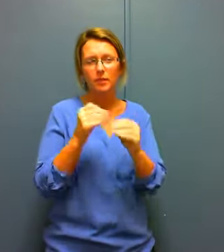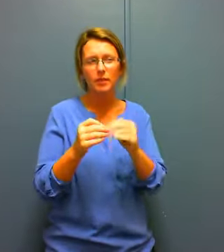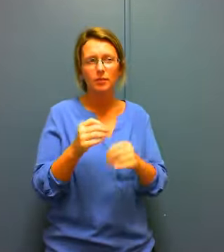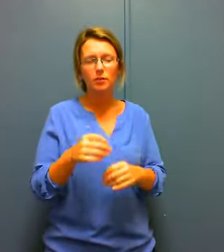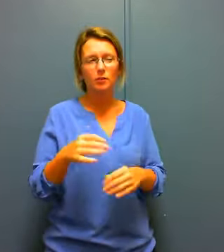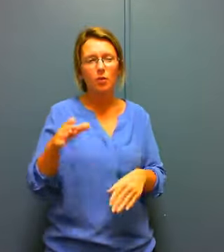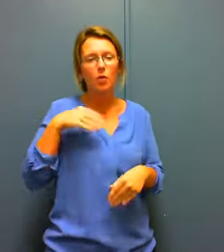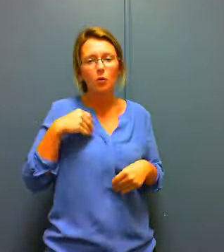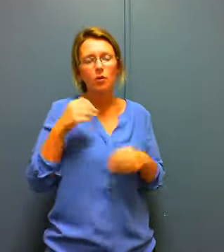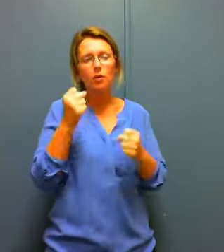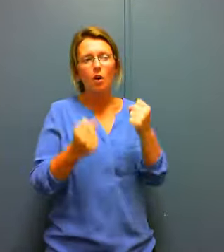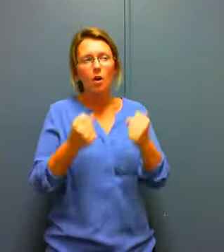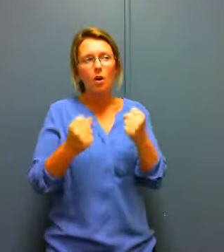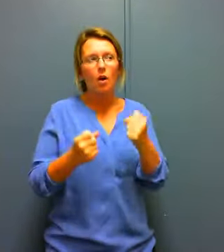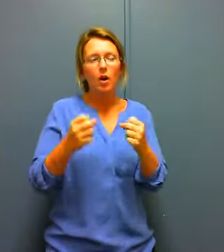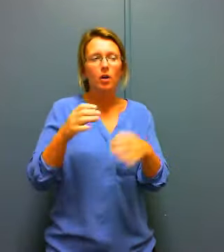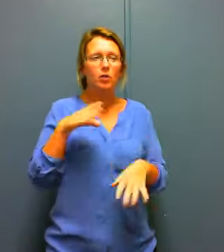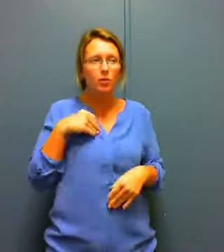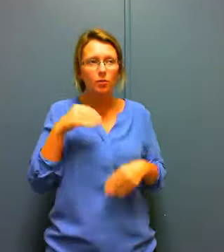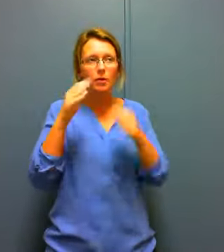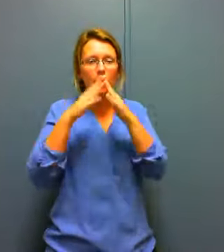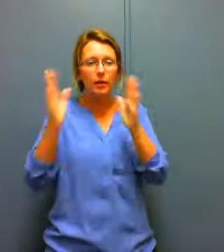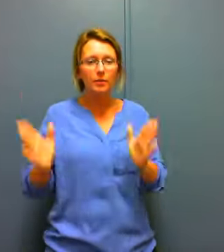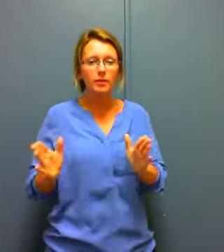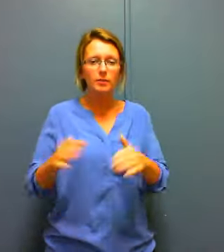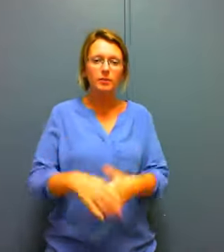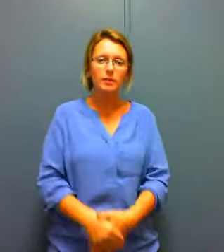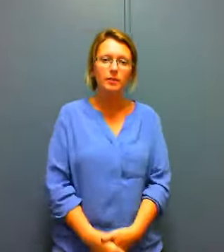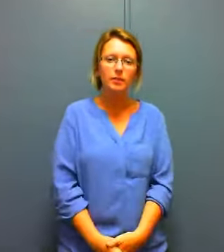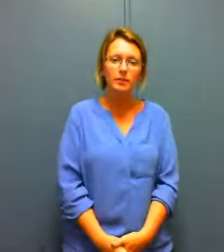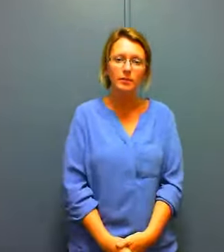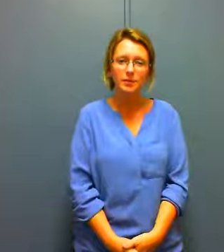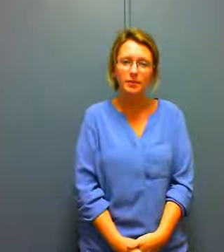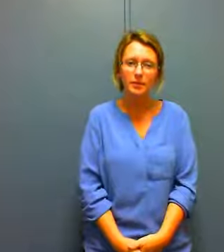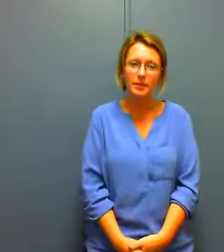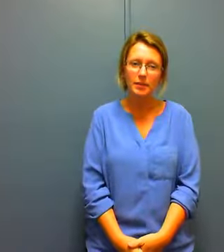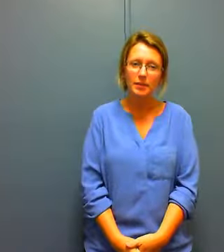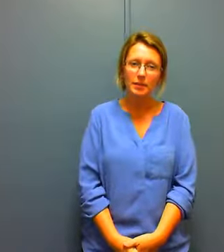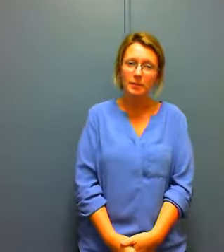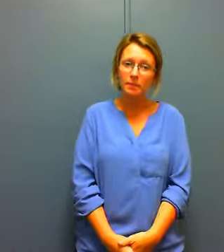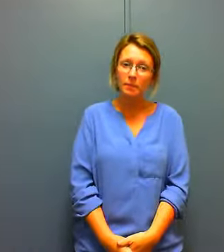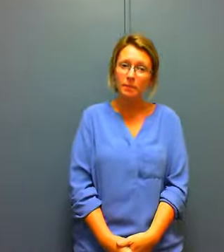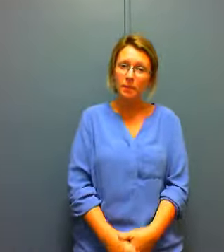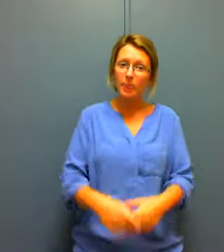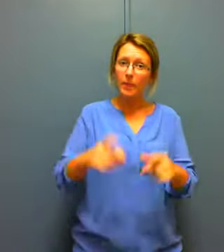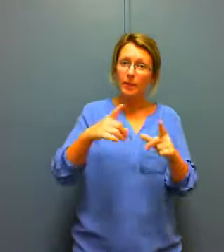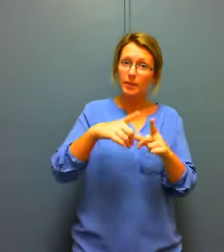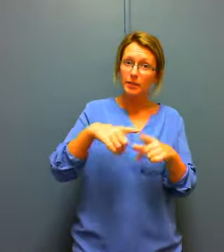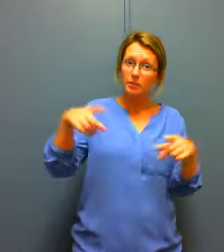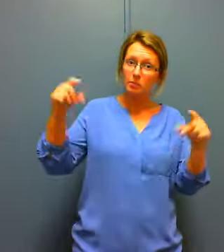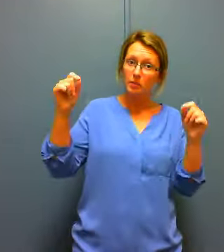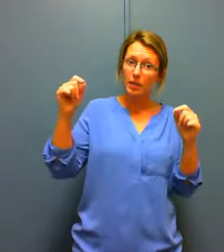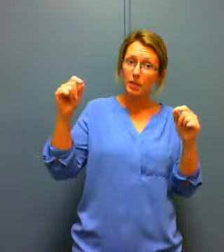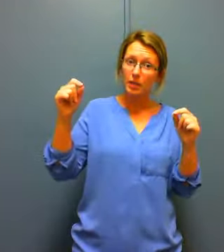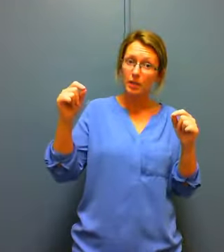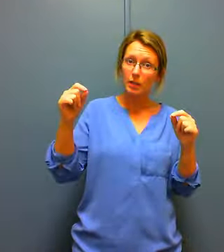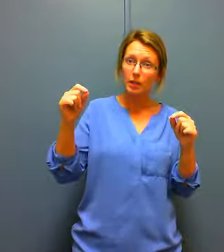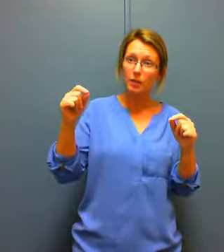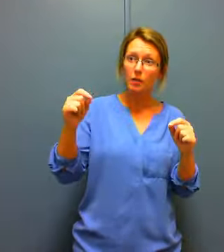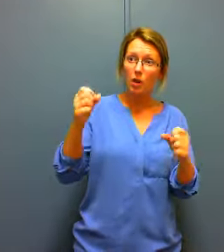not too not too fixing your car yourself in Japan you have to get car inspection like every other year but here I think